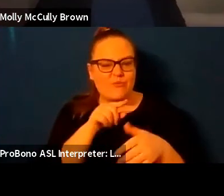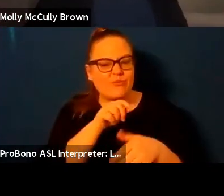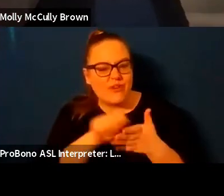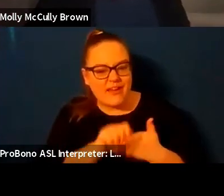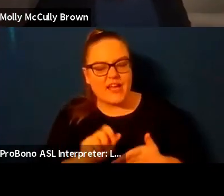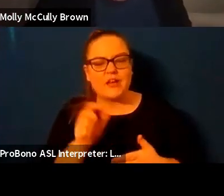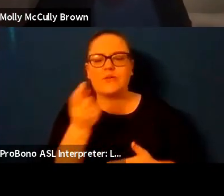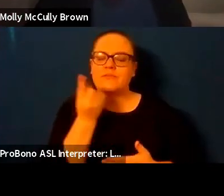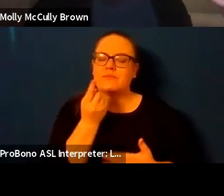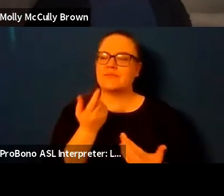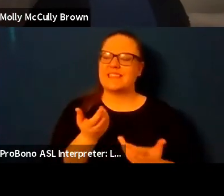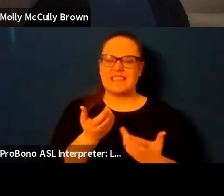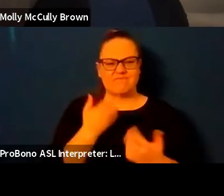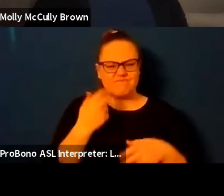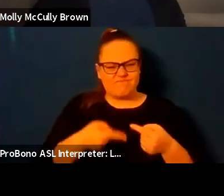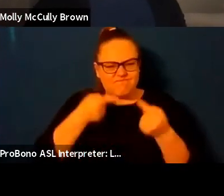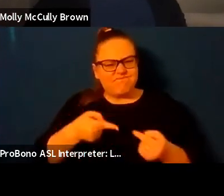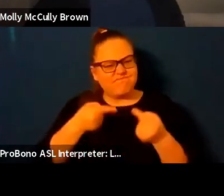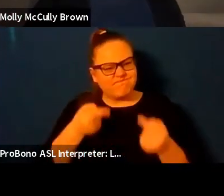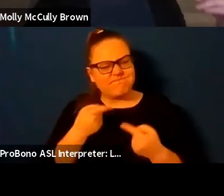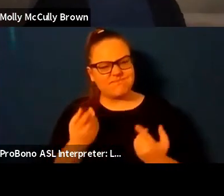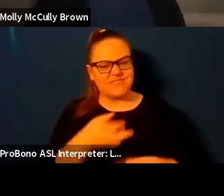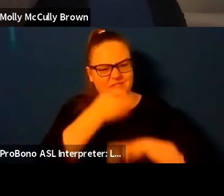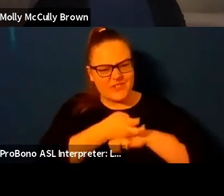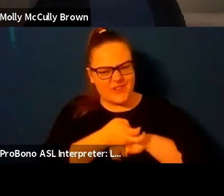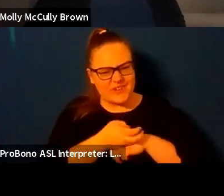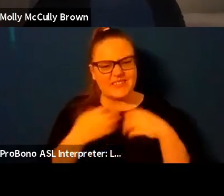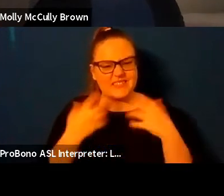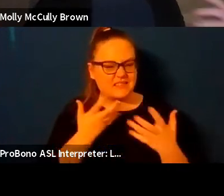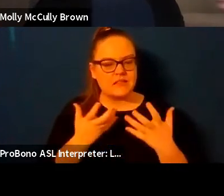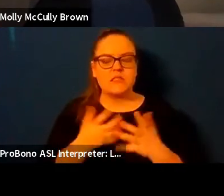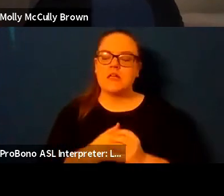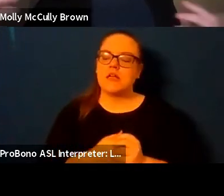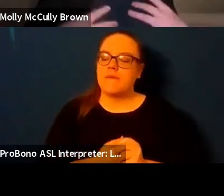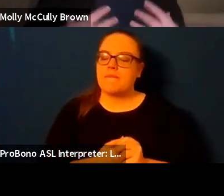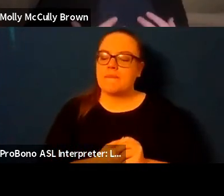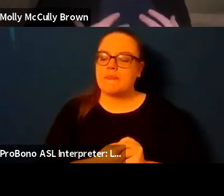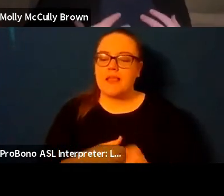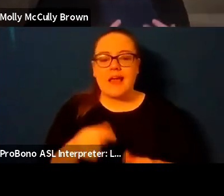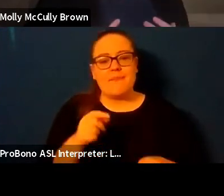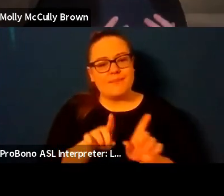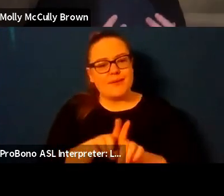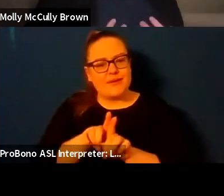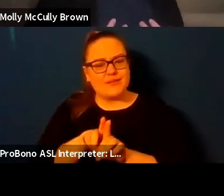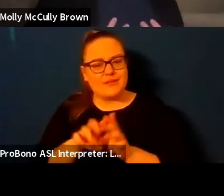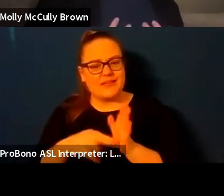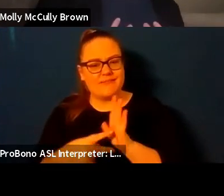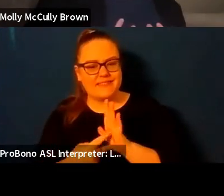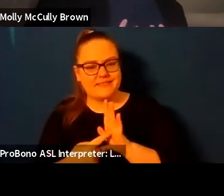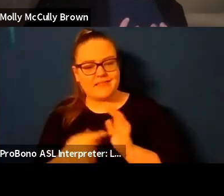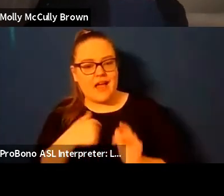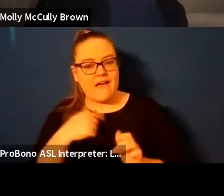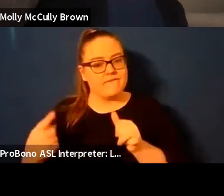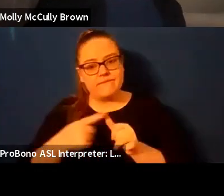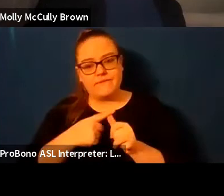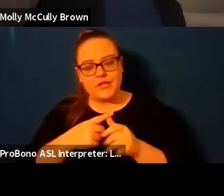a thing that makes things difficult um and i think the other thing that it reminds me is actually that i i came to poetry first because it was